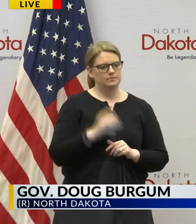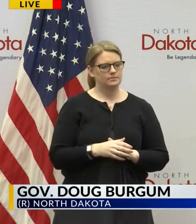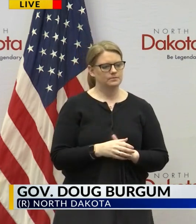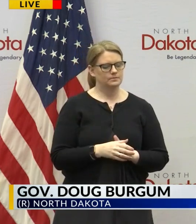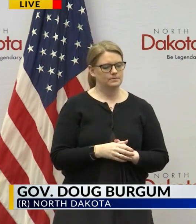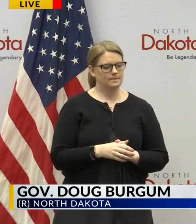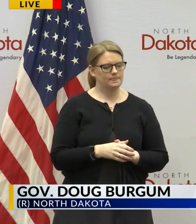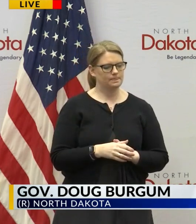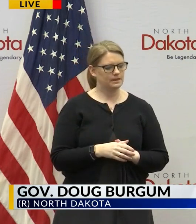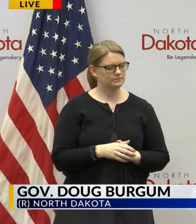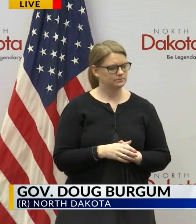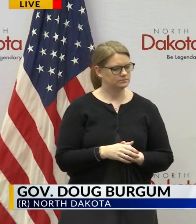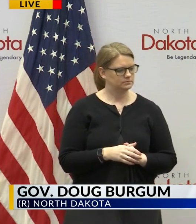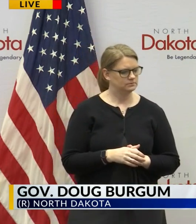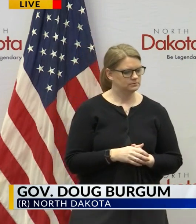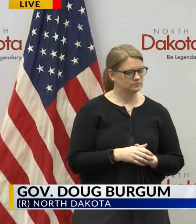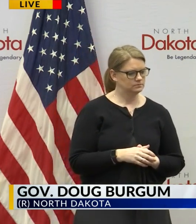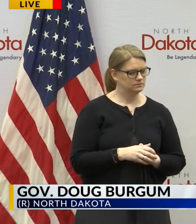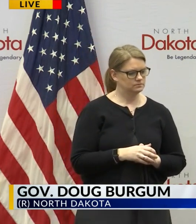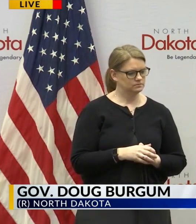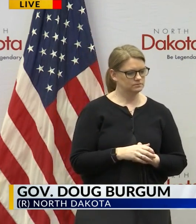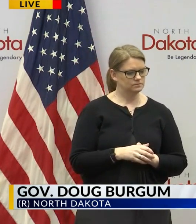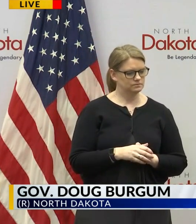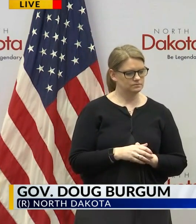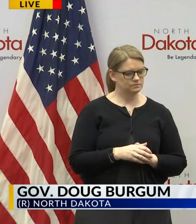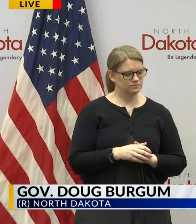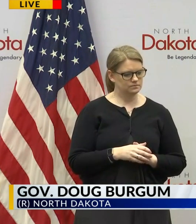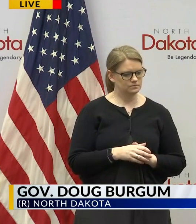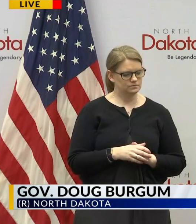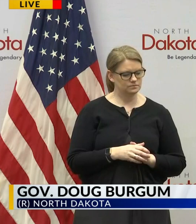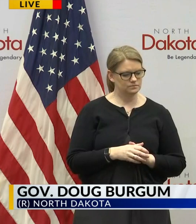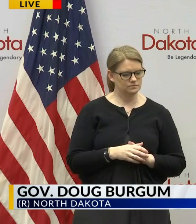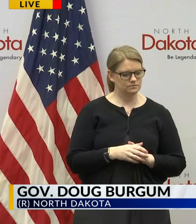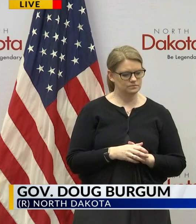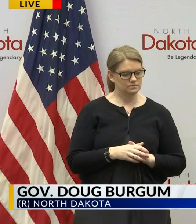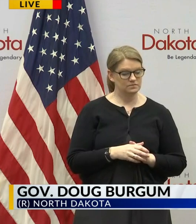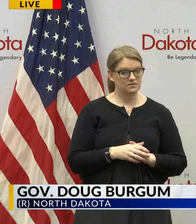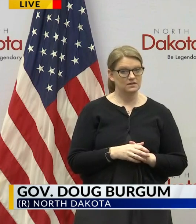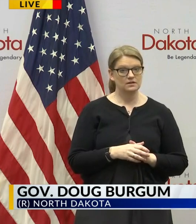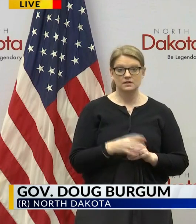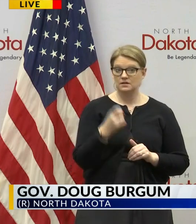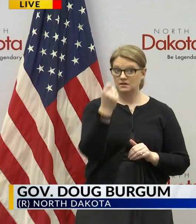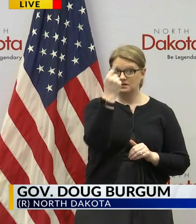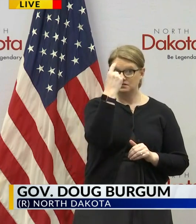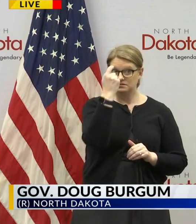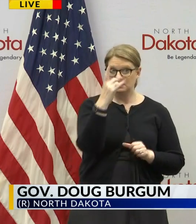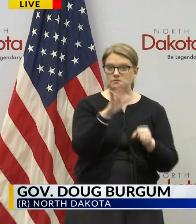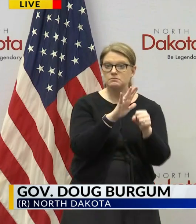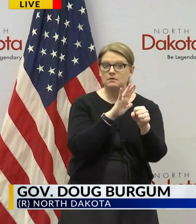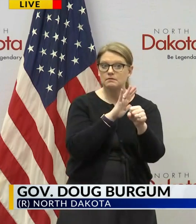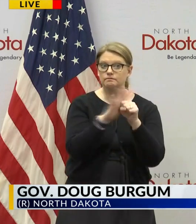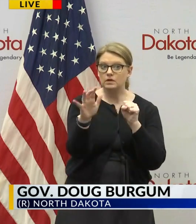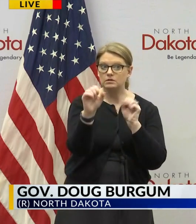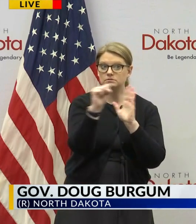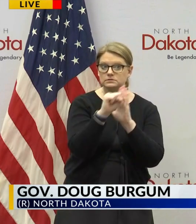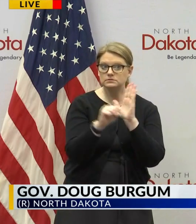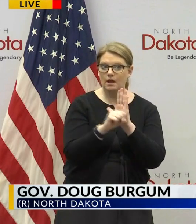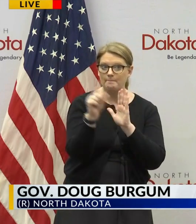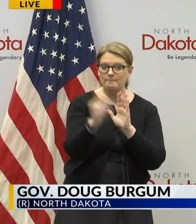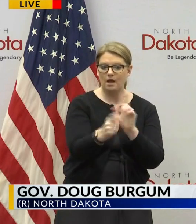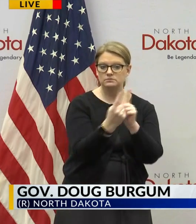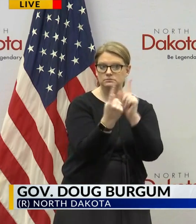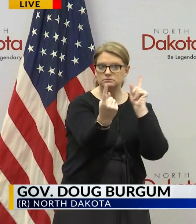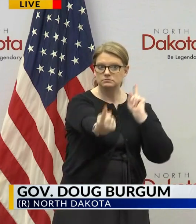to the understanding that our entire state has to practice social distancing and